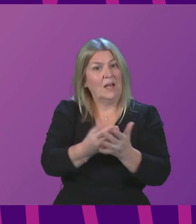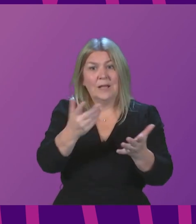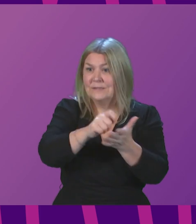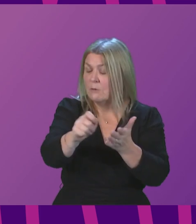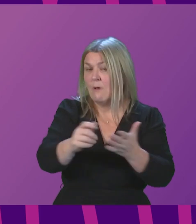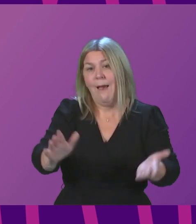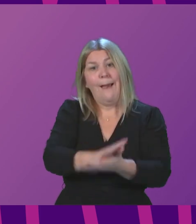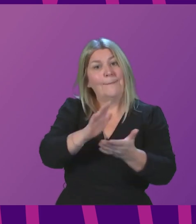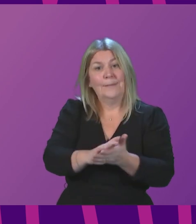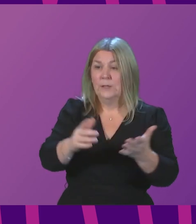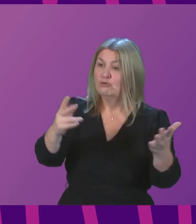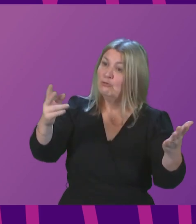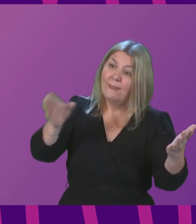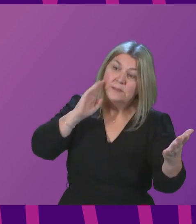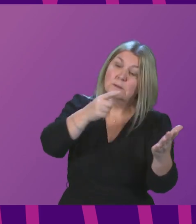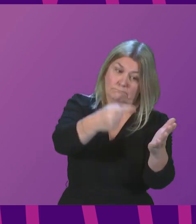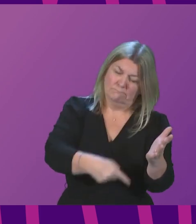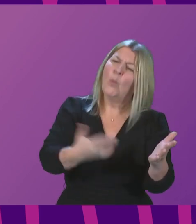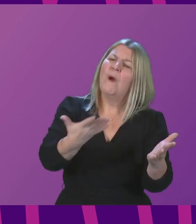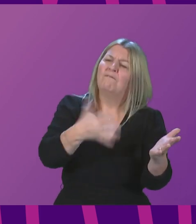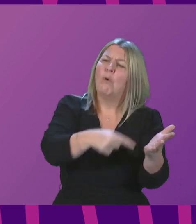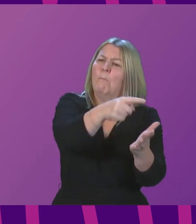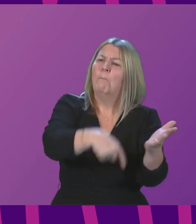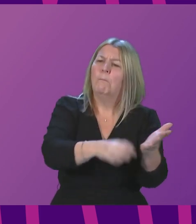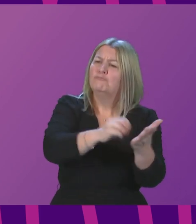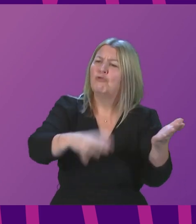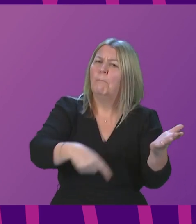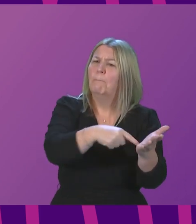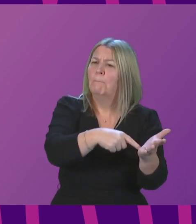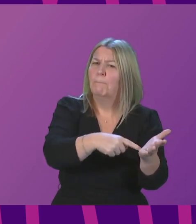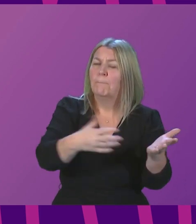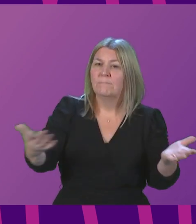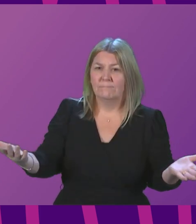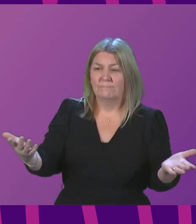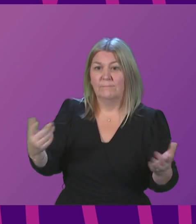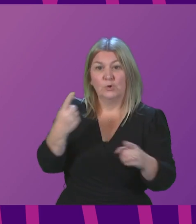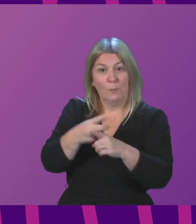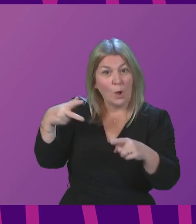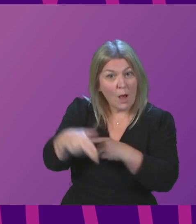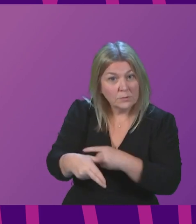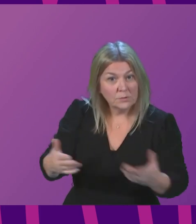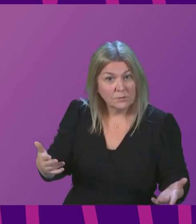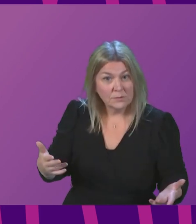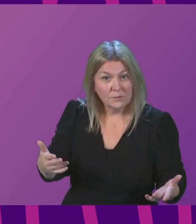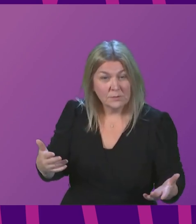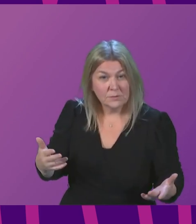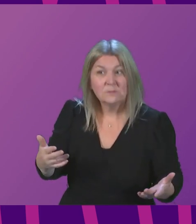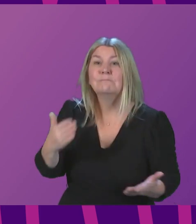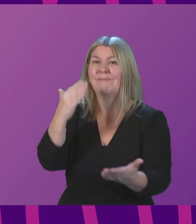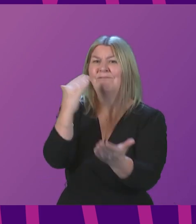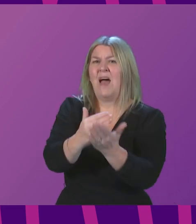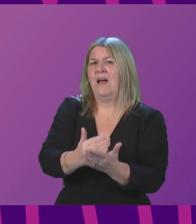to listen. Secondly, if we're talking about savage cuts, Presiding Officer, let's get some facts on the table.